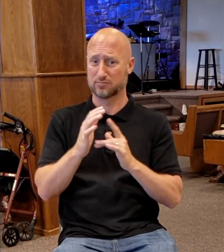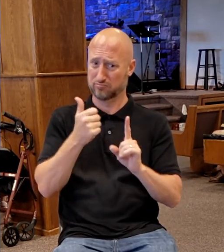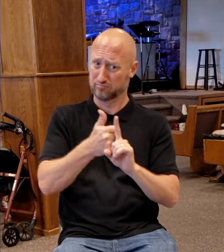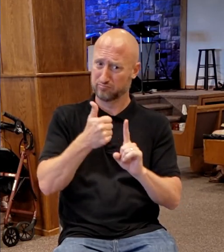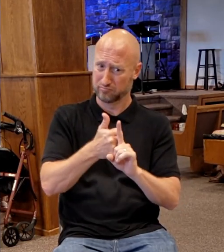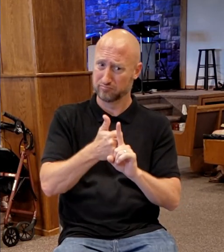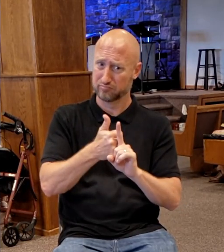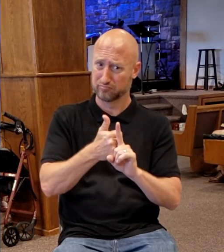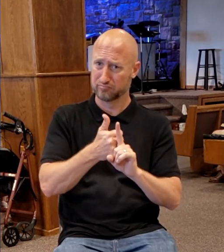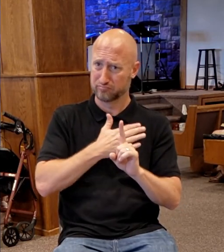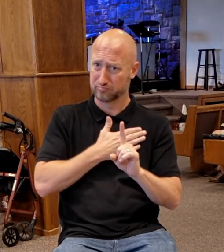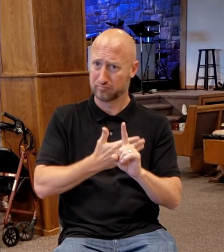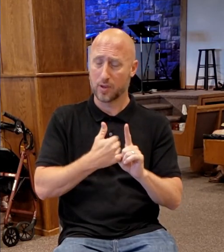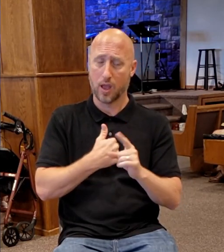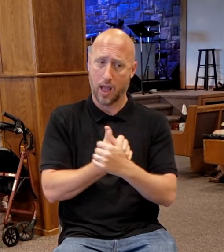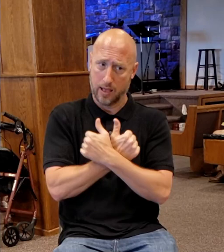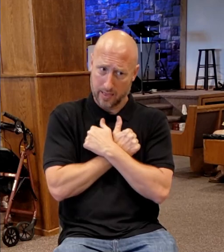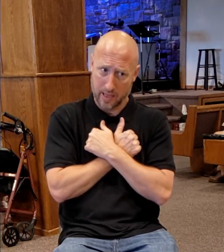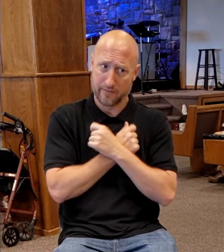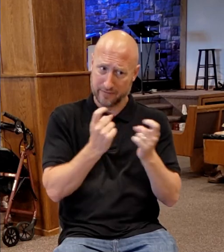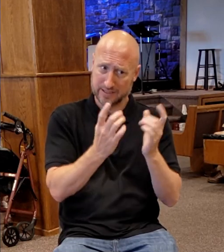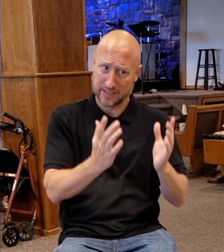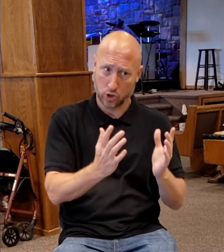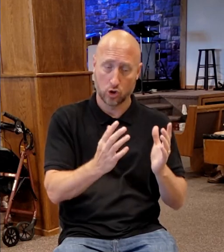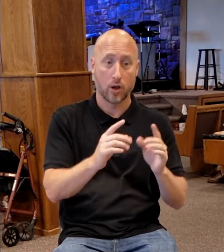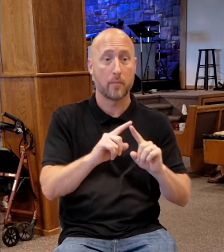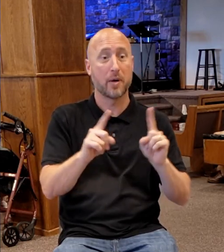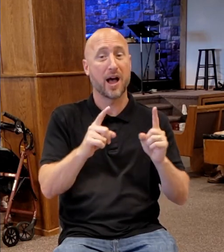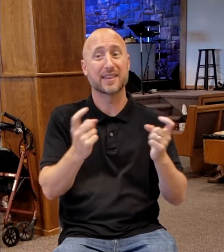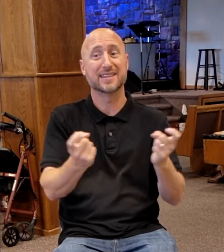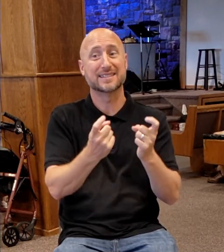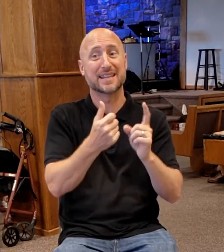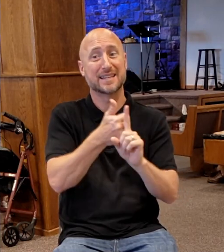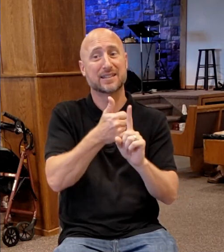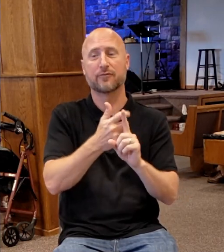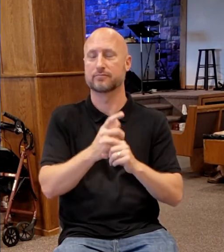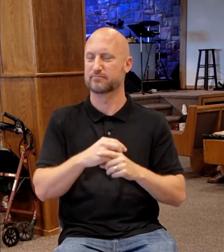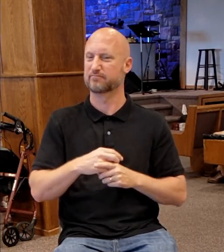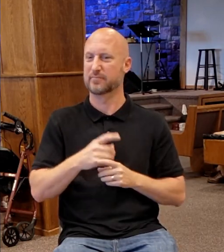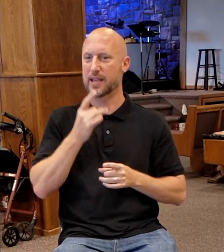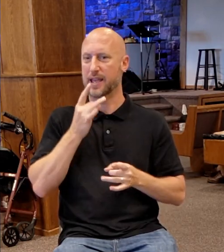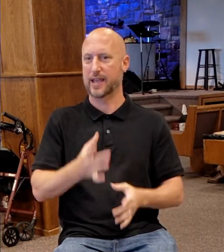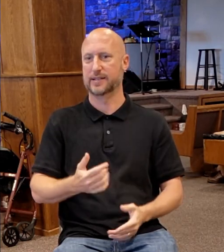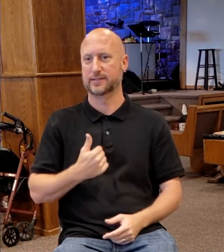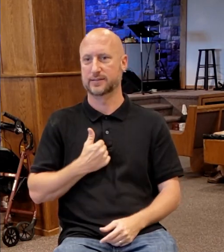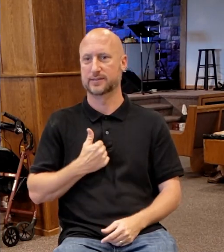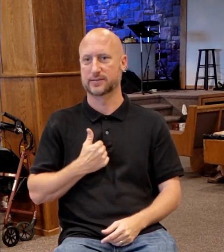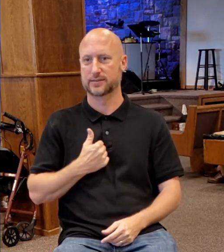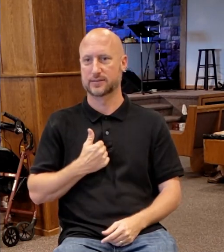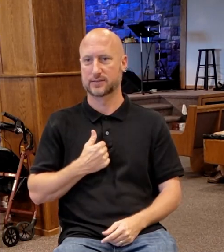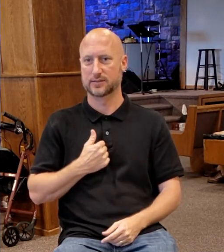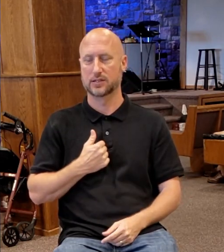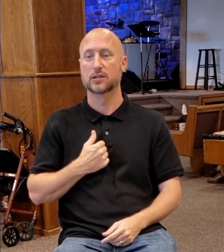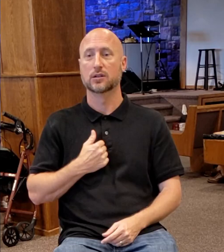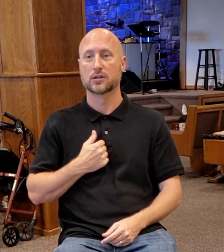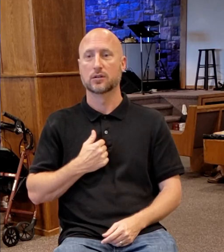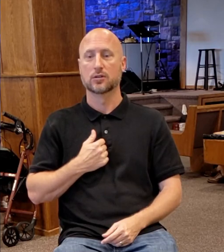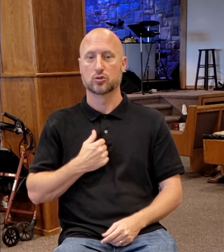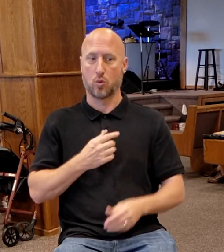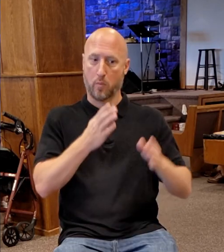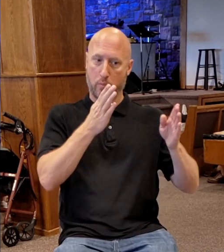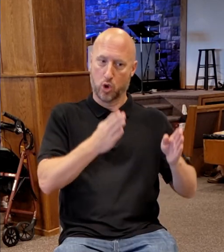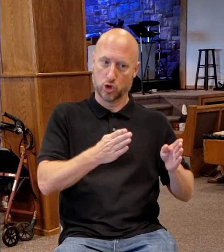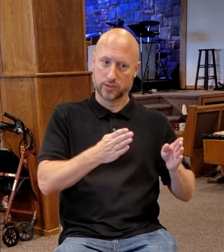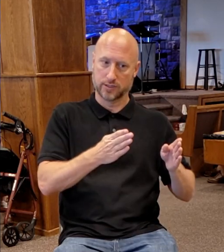love the sinner, but I hate the sin. Somehow he was able to do that. And he testifies of the world,